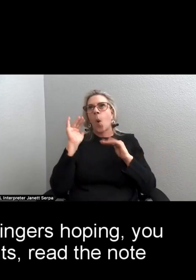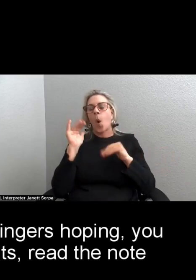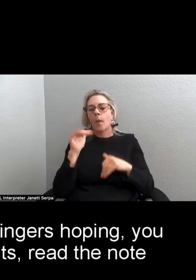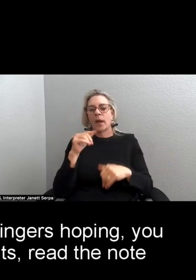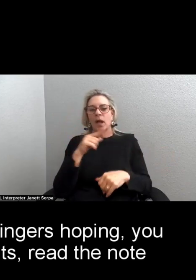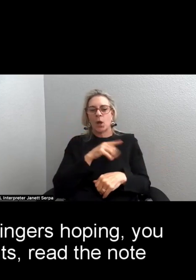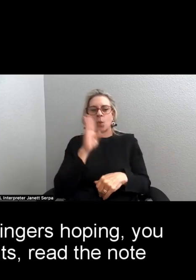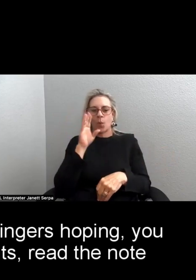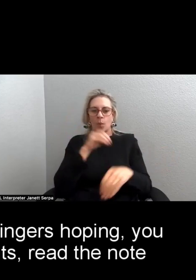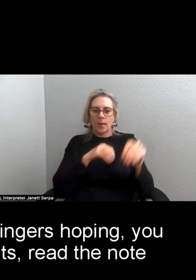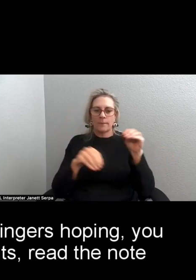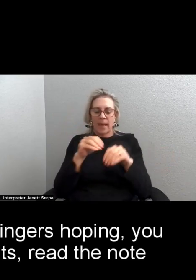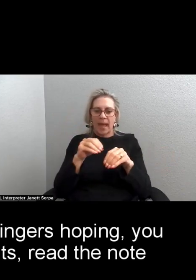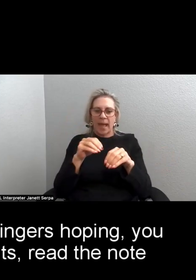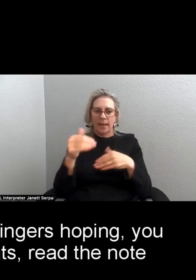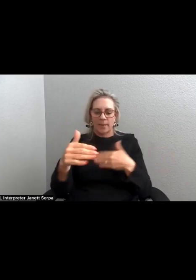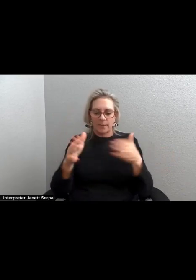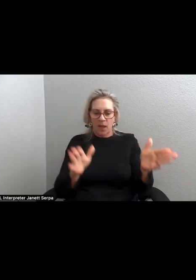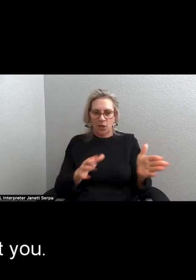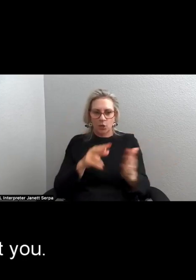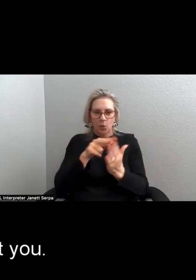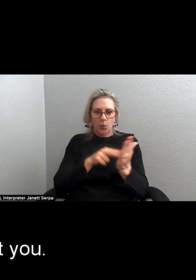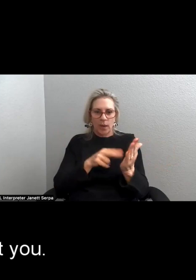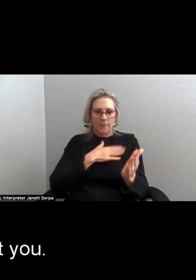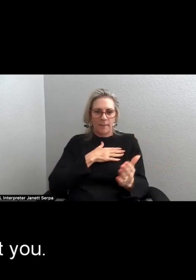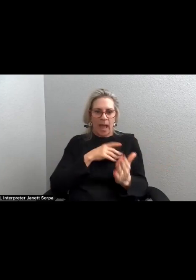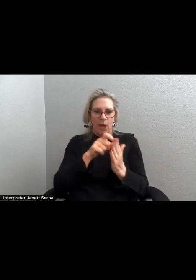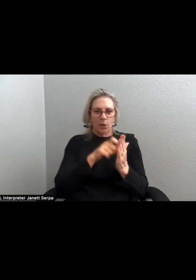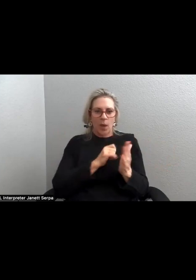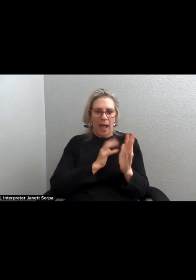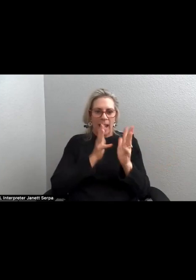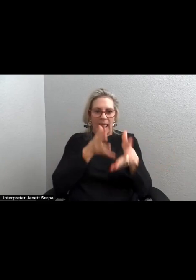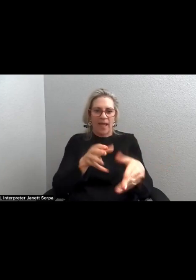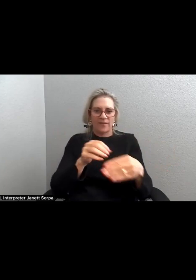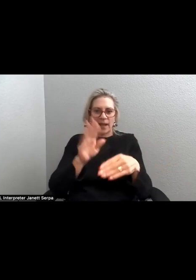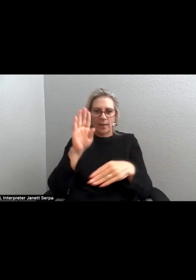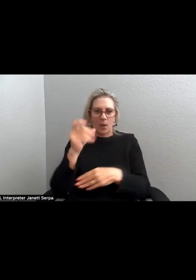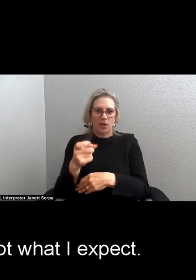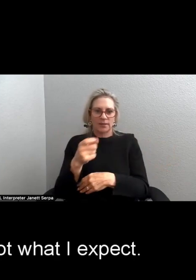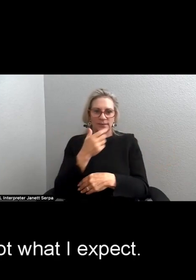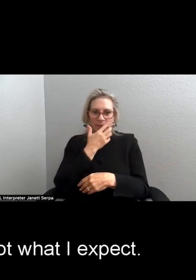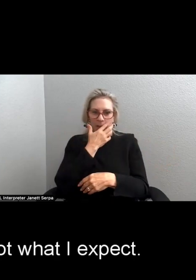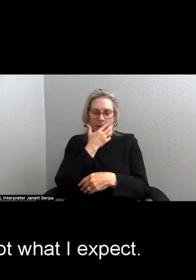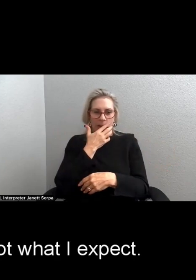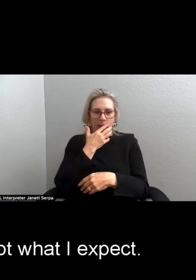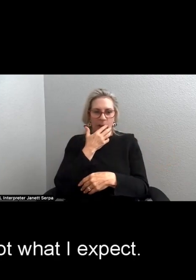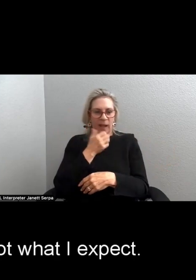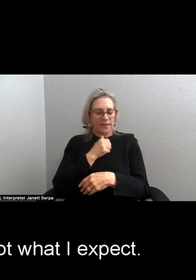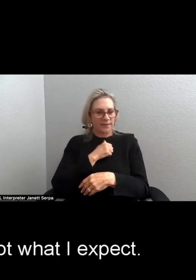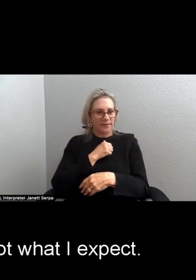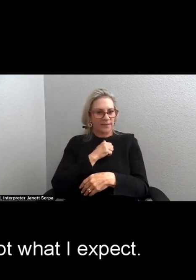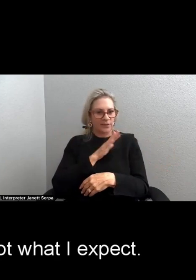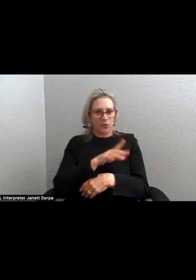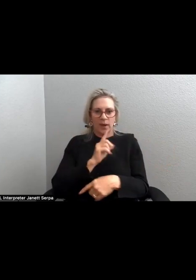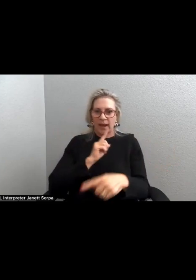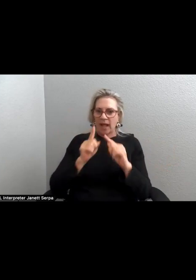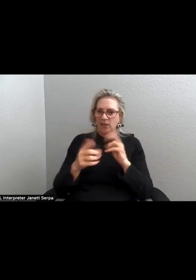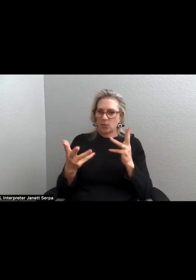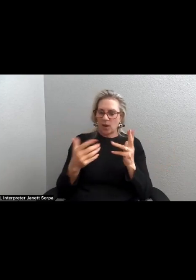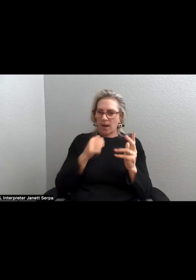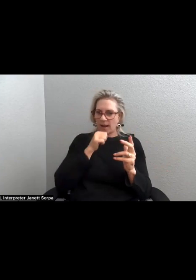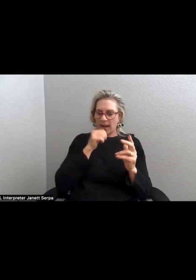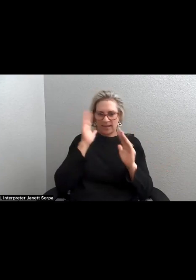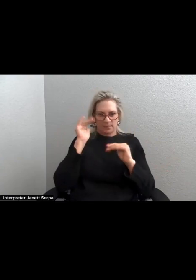repack the contents, read the note I've left you. Your answer is not what I expect.